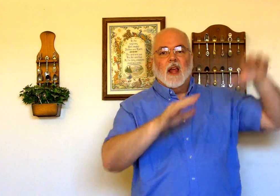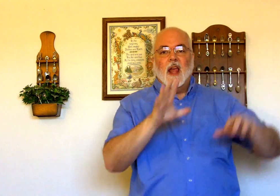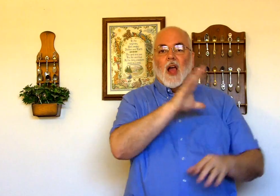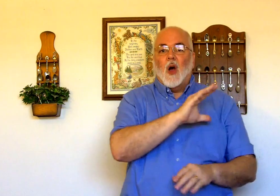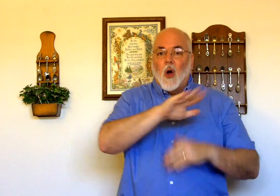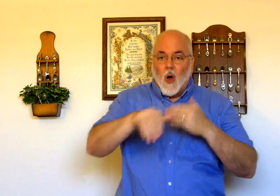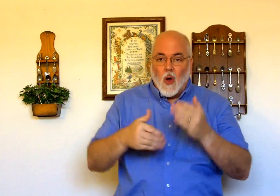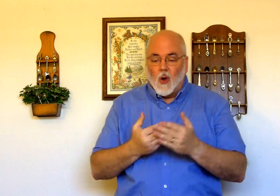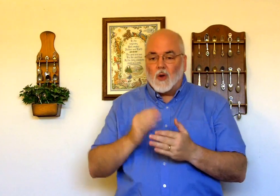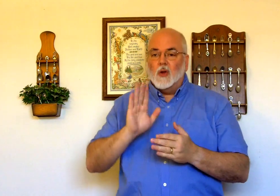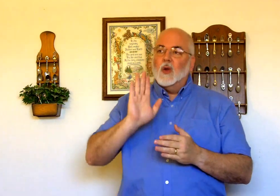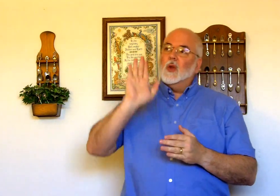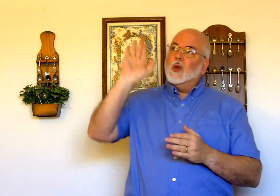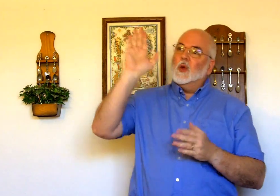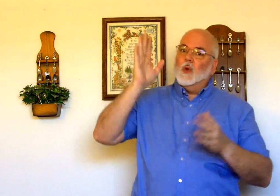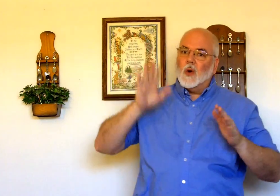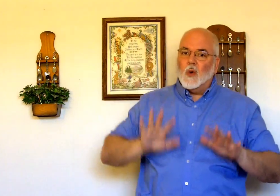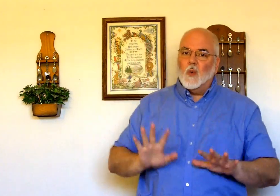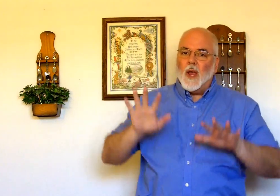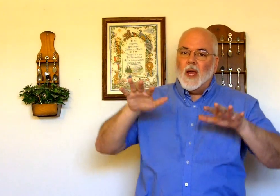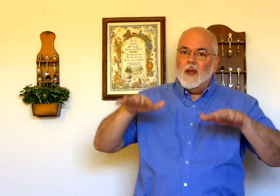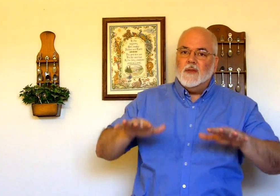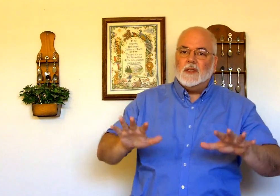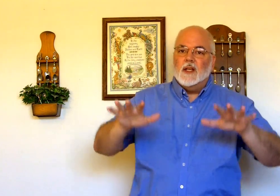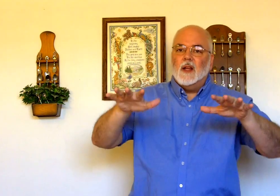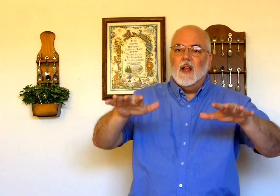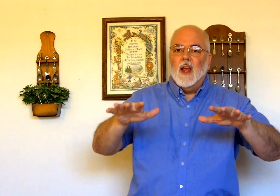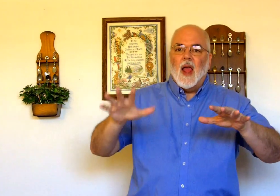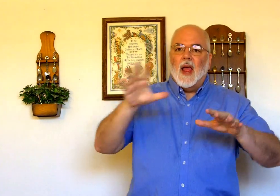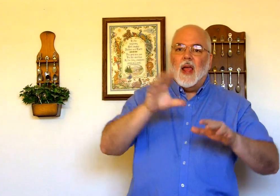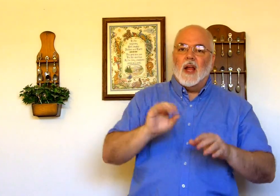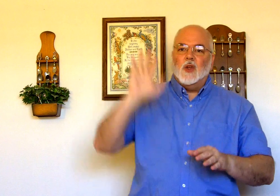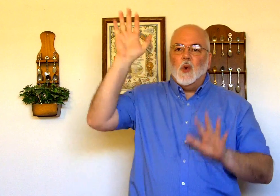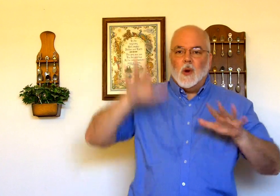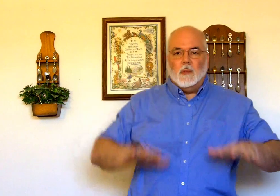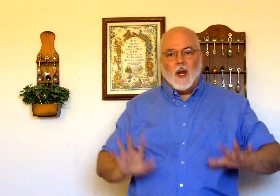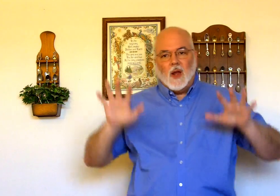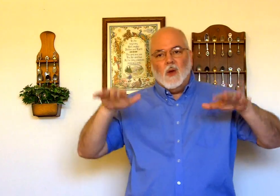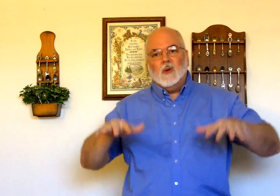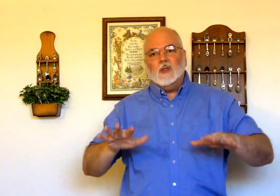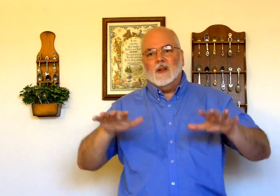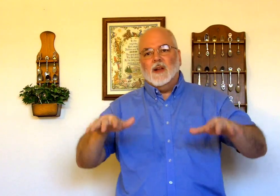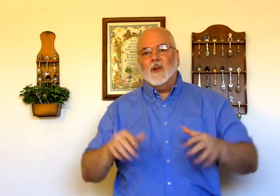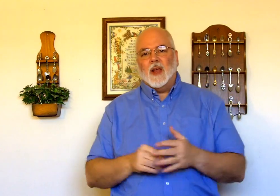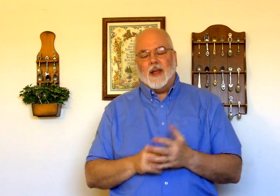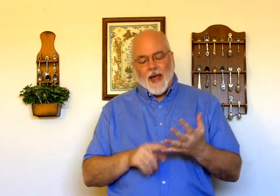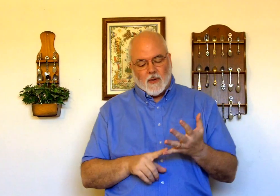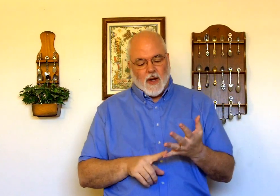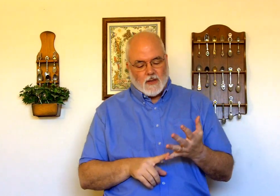all your waves and your billows okay cataracts